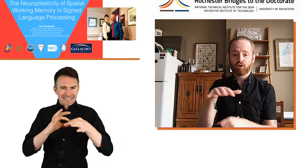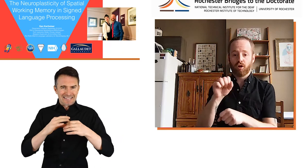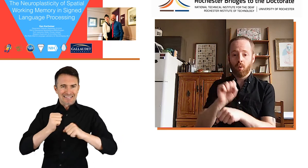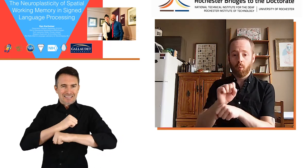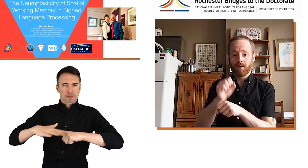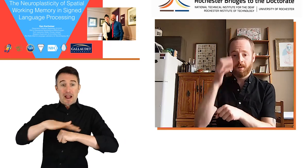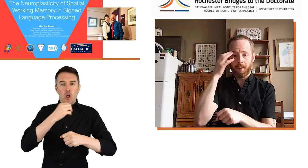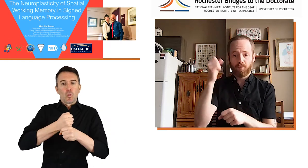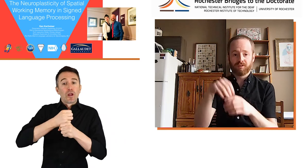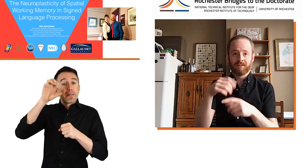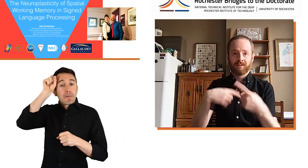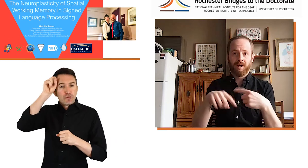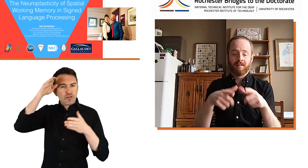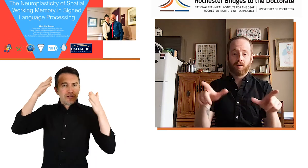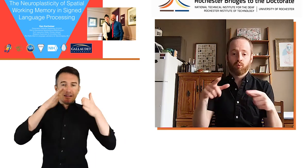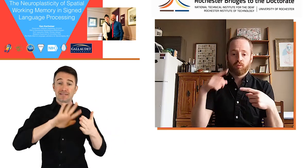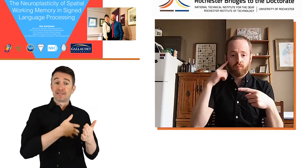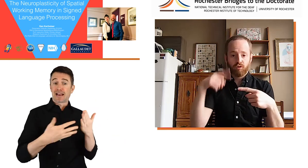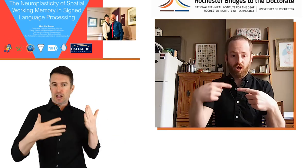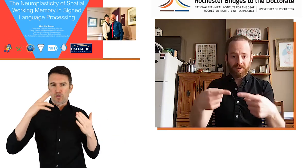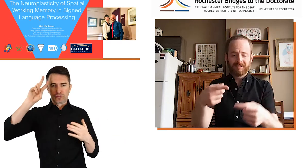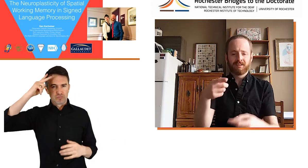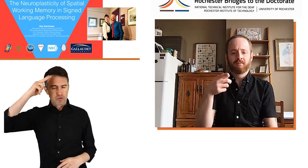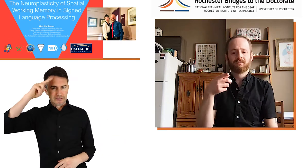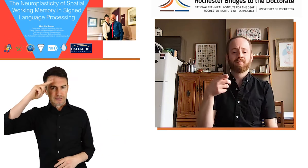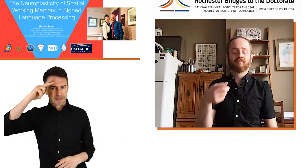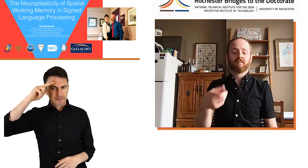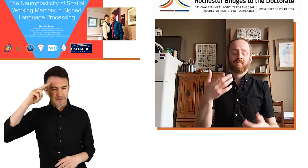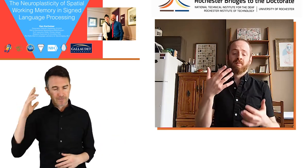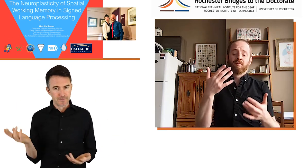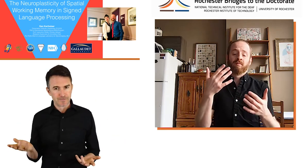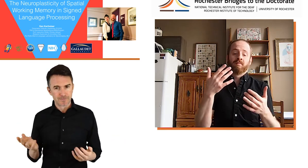neuroplasticity and spatial working memory for sign language processing.